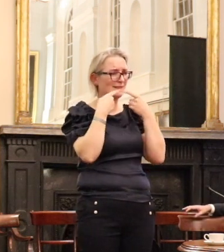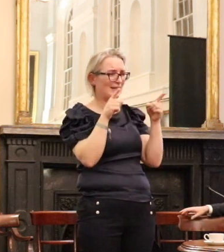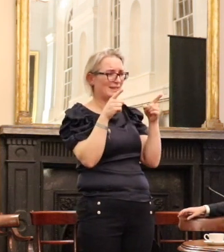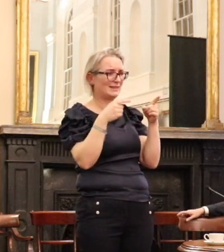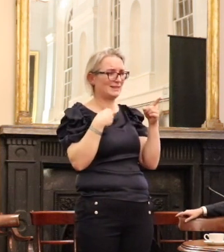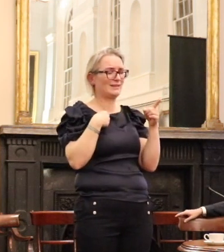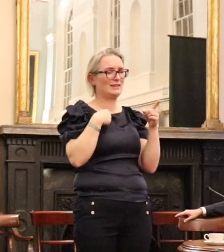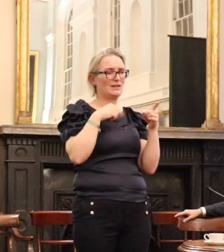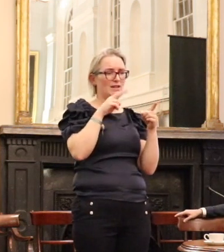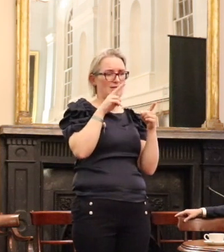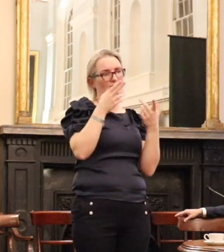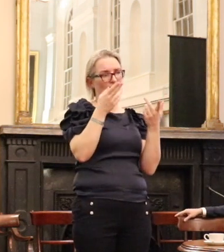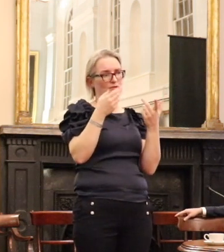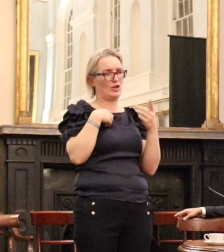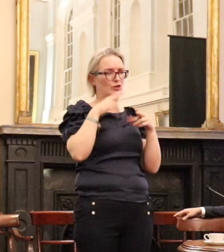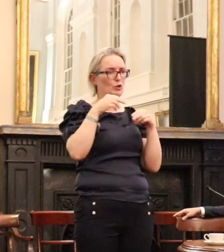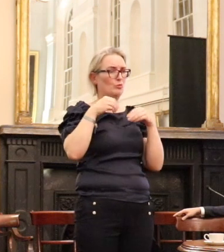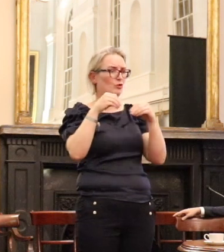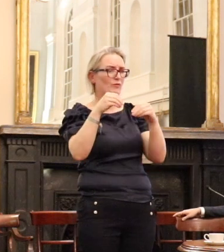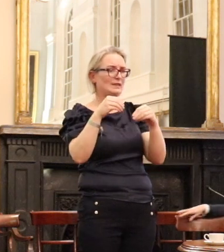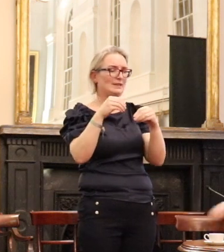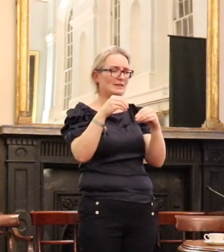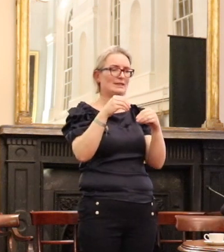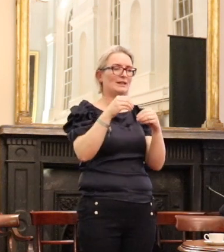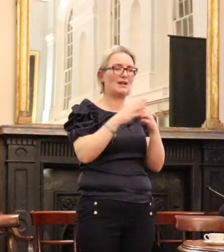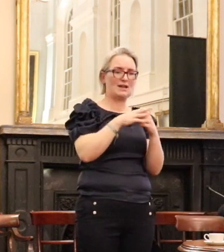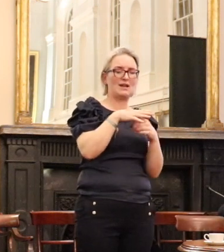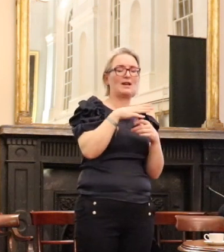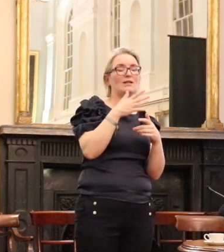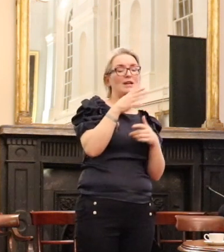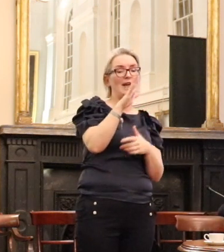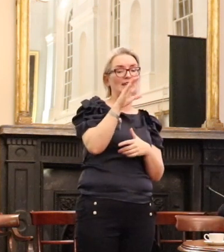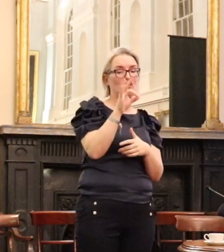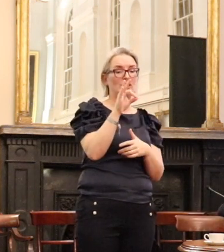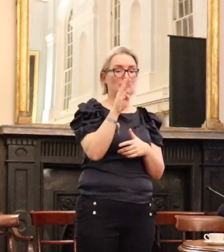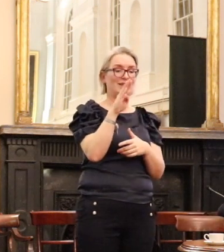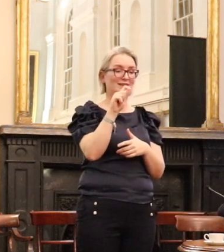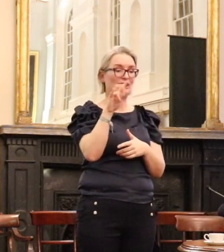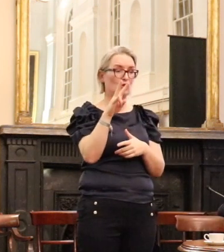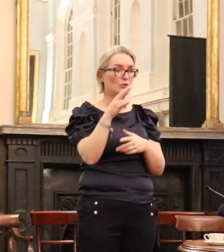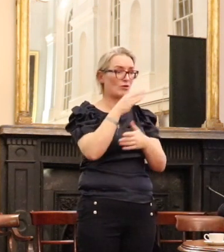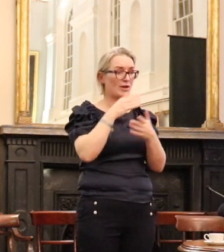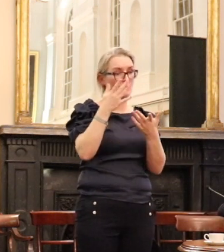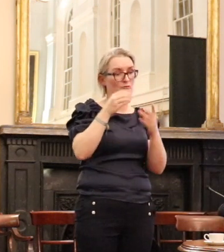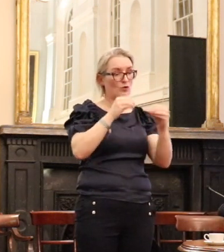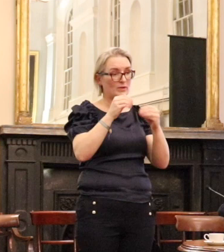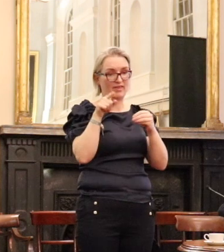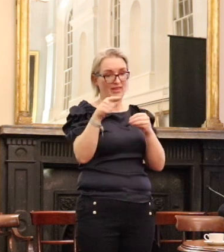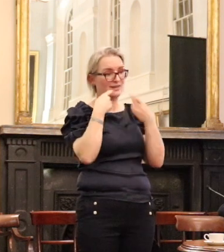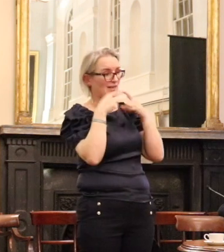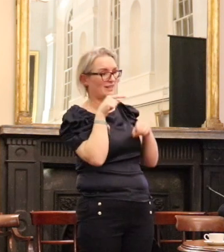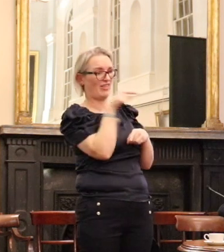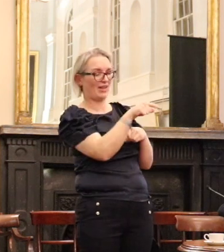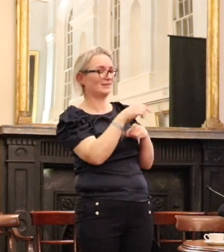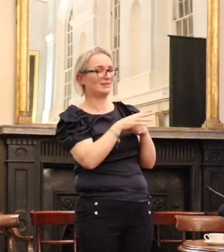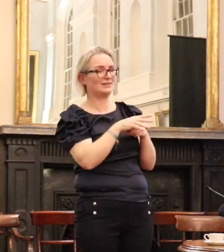-existent global LGBTQ movement to be an extremist organisation to see how people take no progress on any front for granted. you have